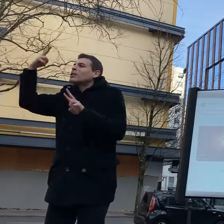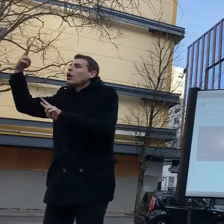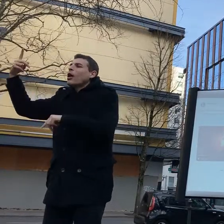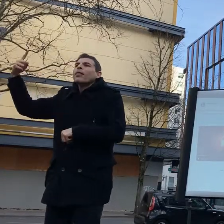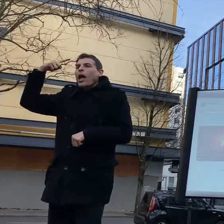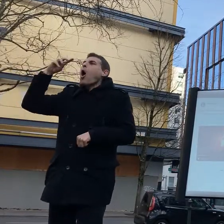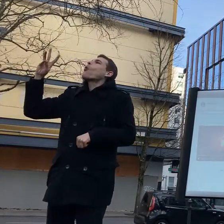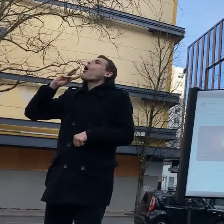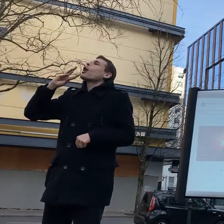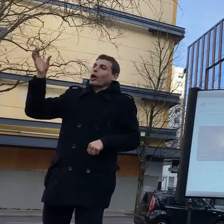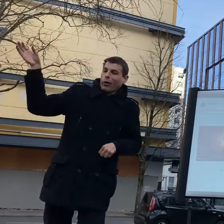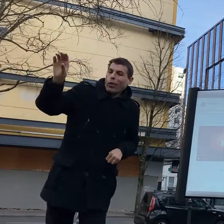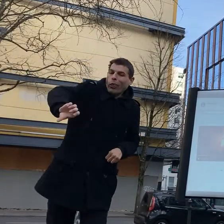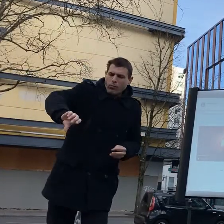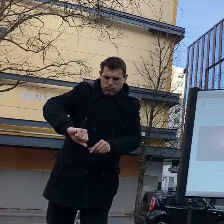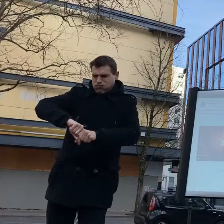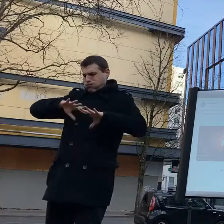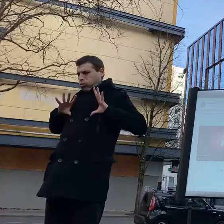questions